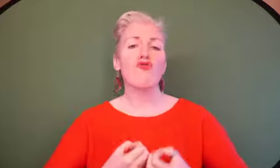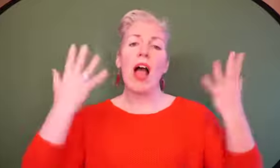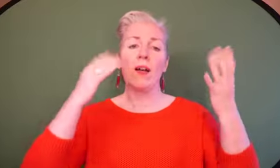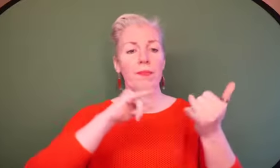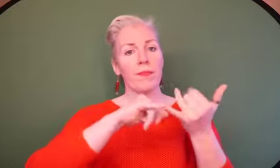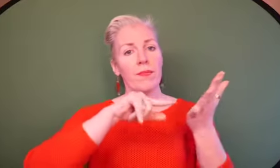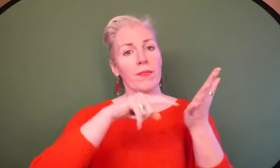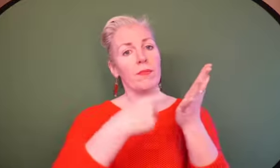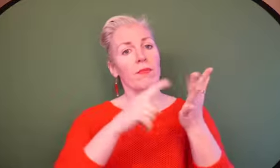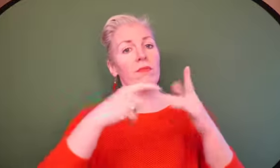Let's